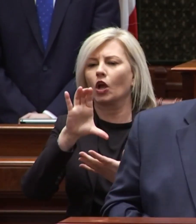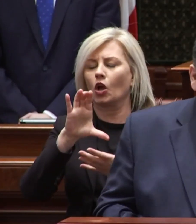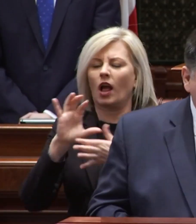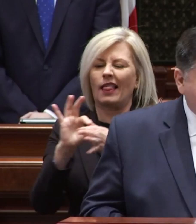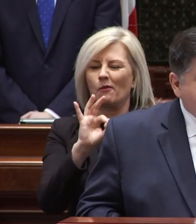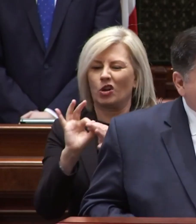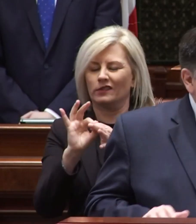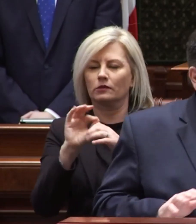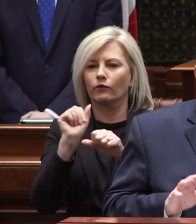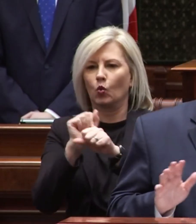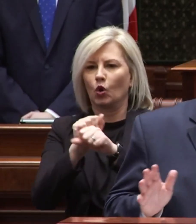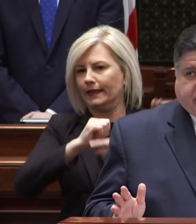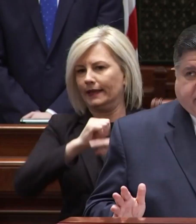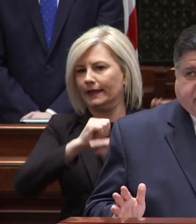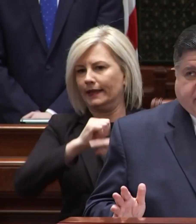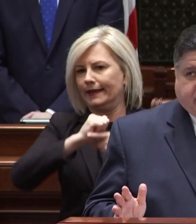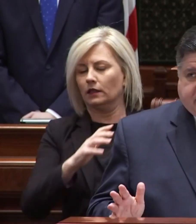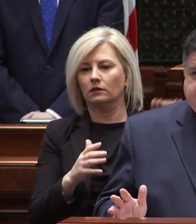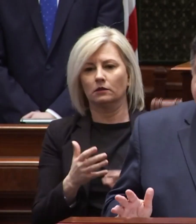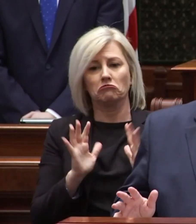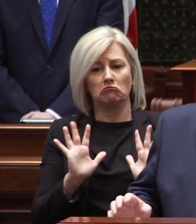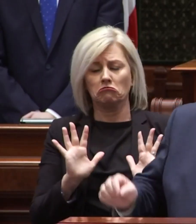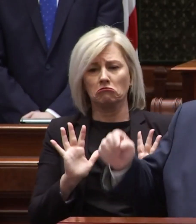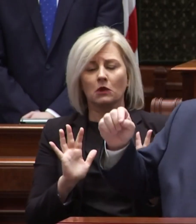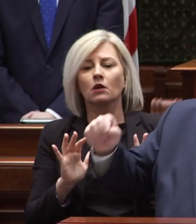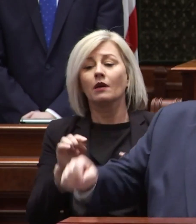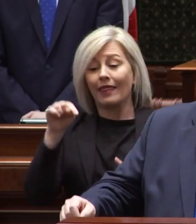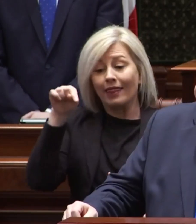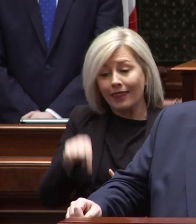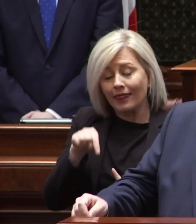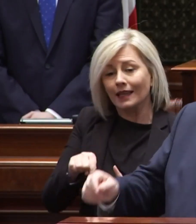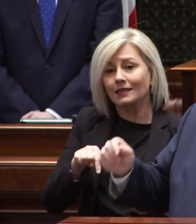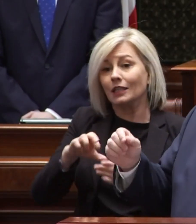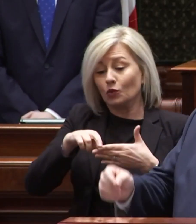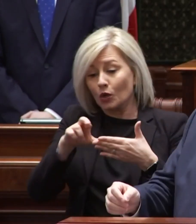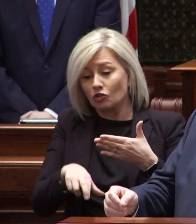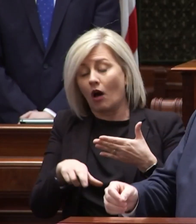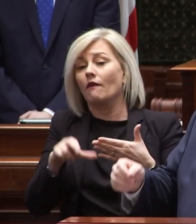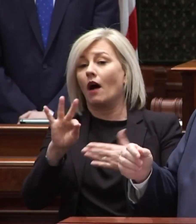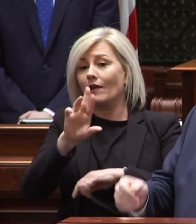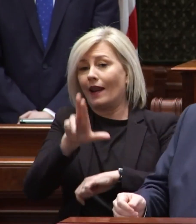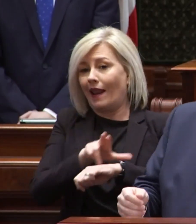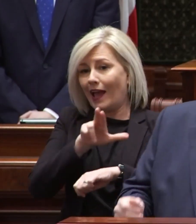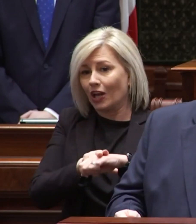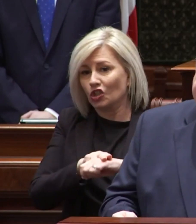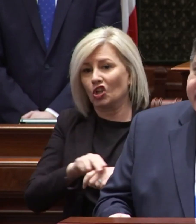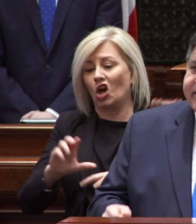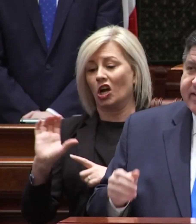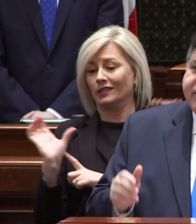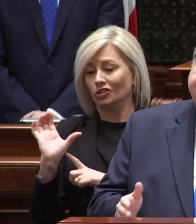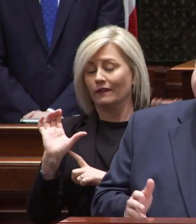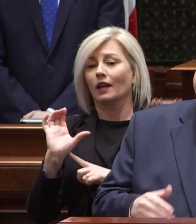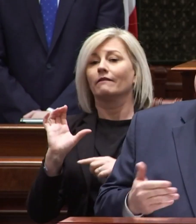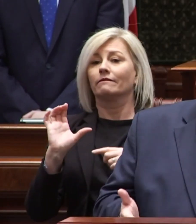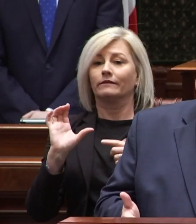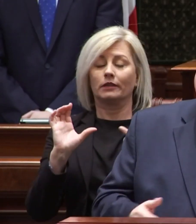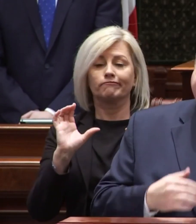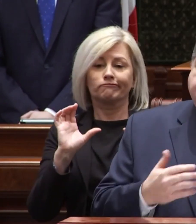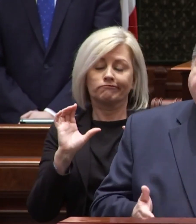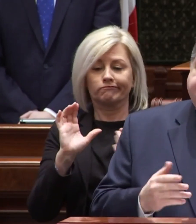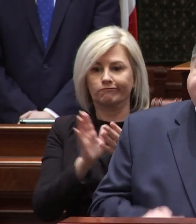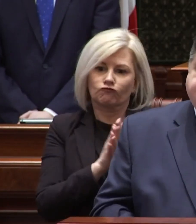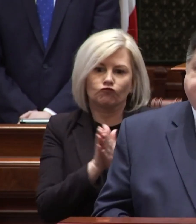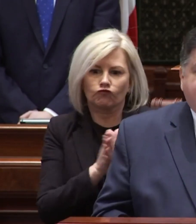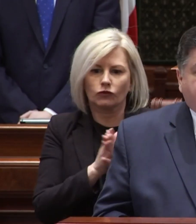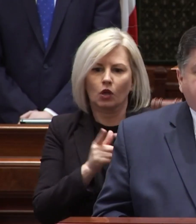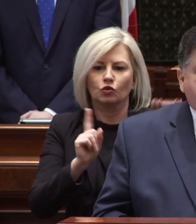worker training let's not pull any punches this is a result of a national conservative crusade to legislate against